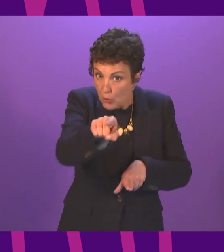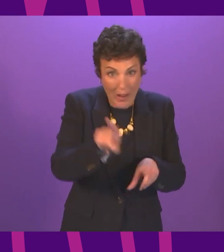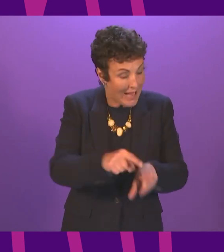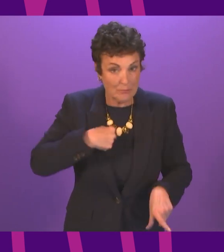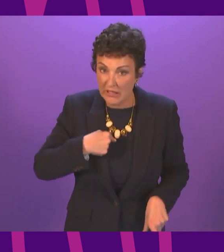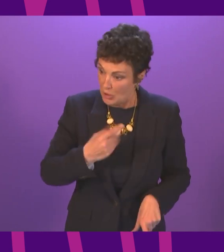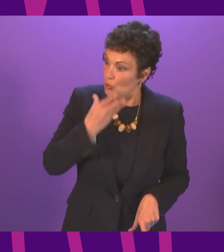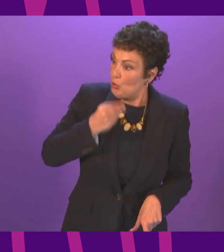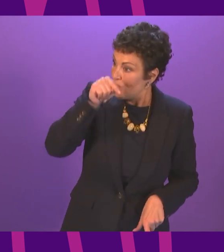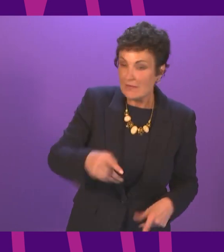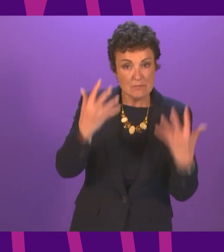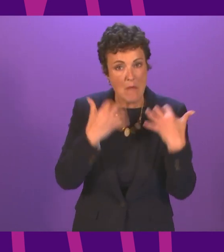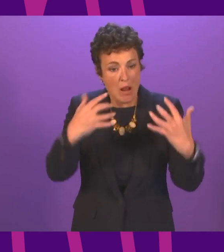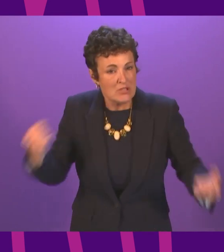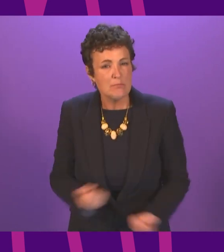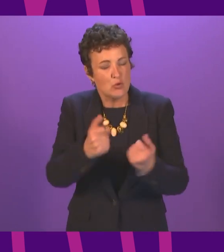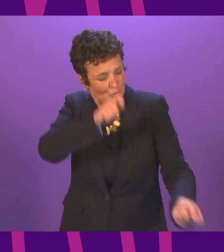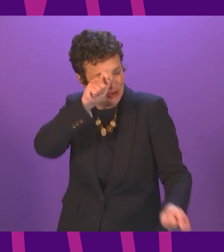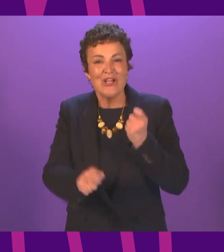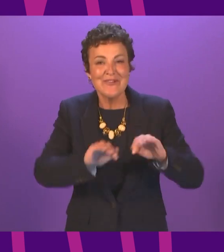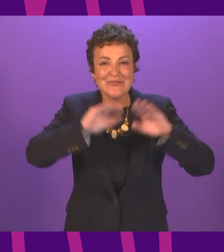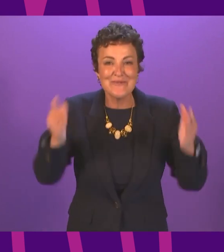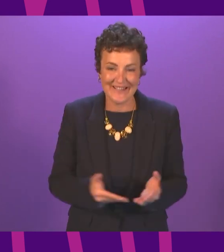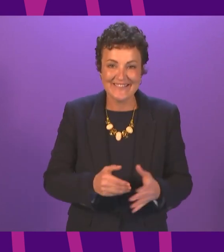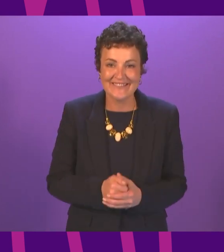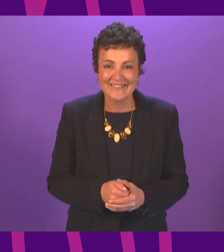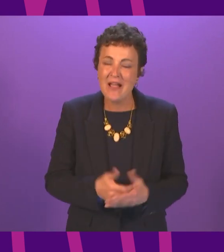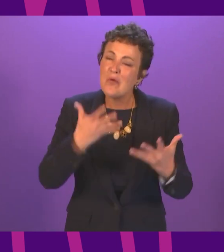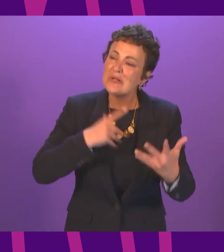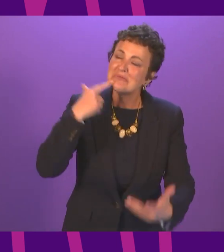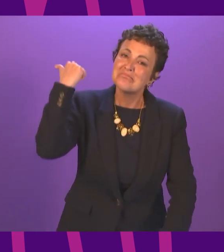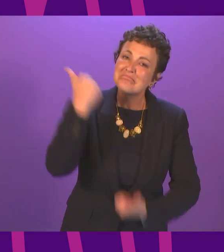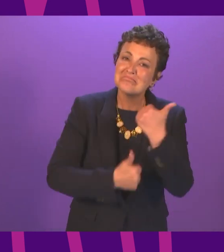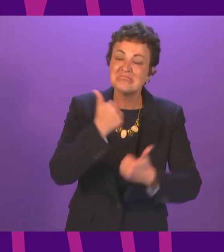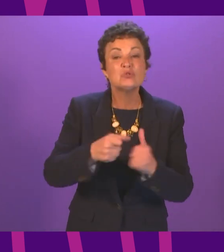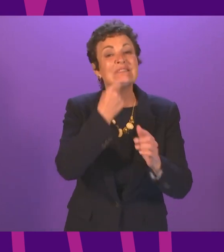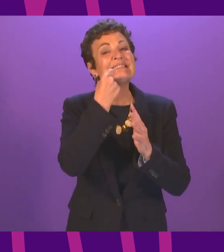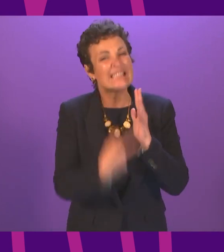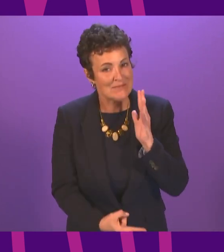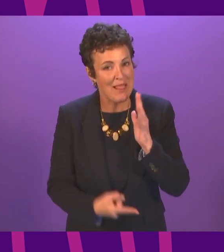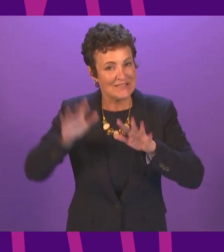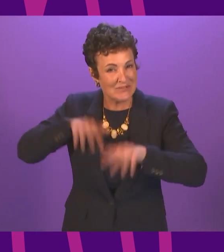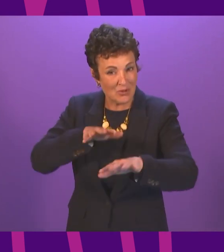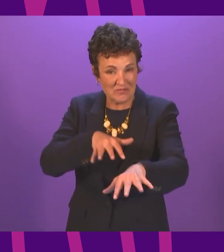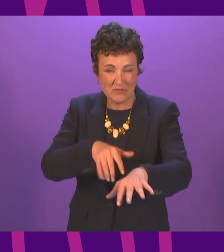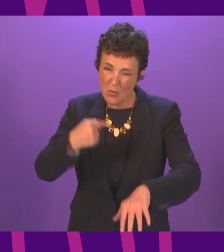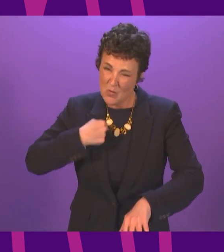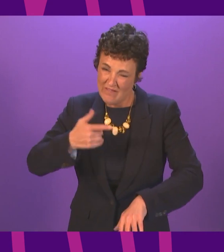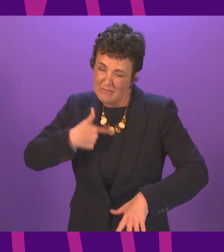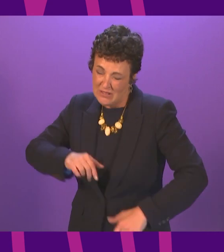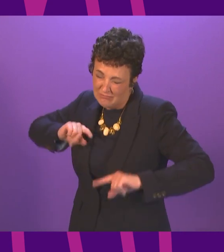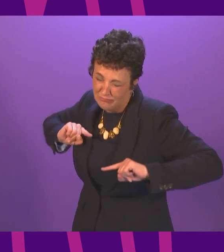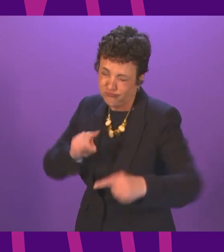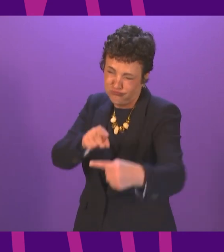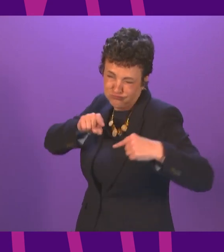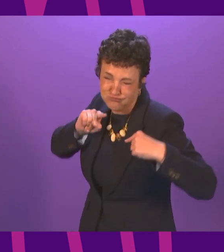to use this parliament and its powers to change the world I want to pay tribute to the disability movement too the fights we have won for